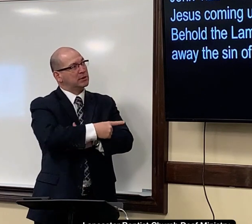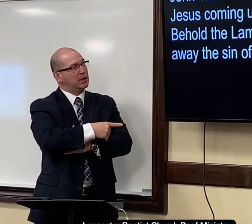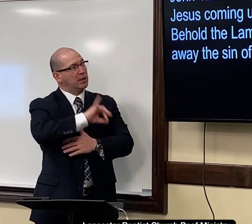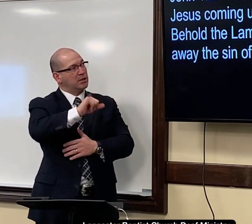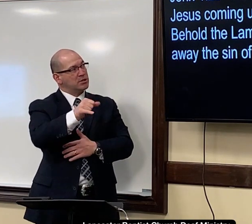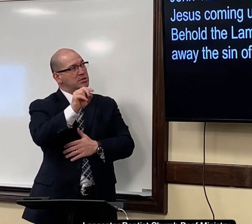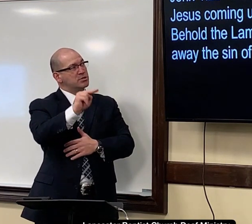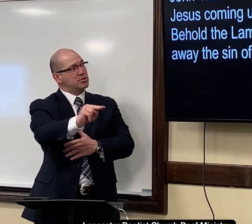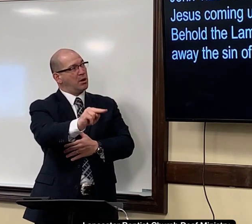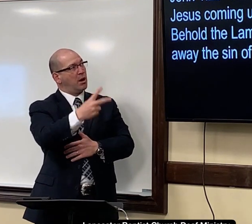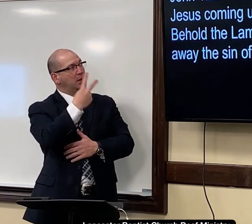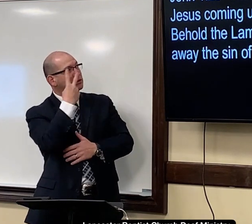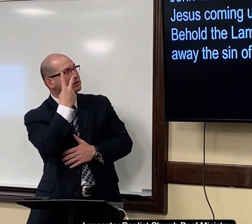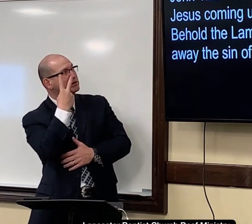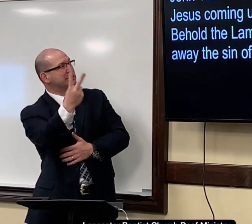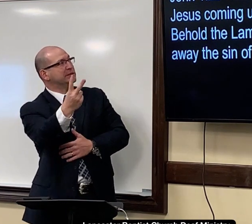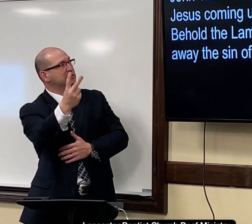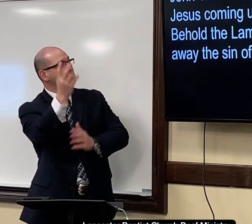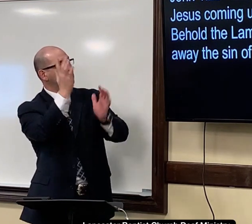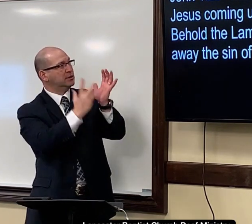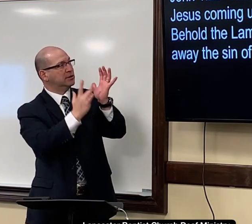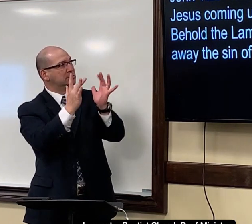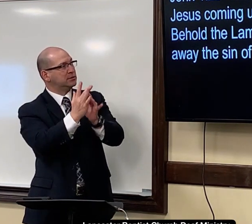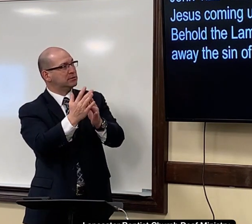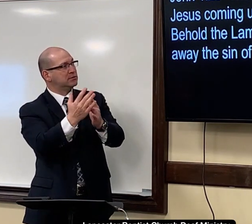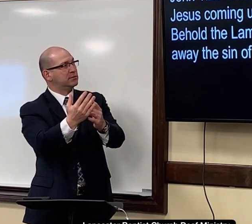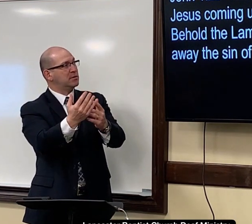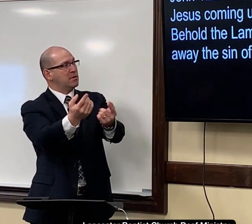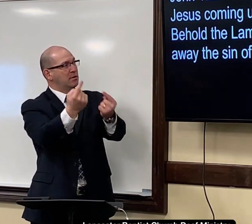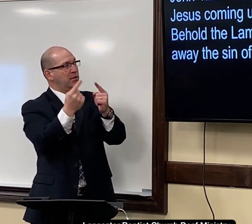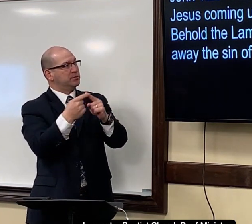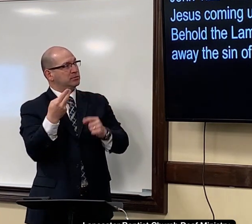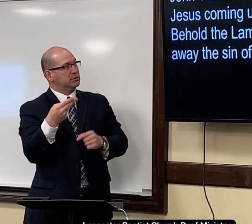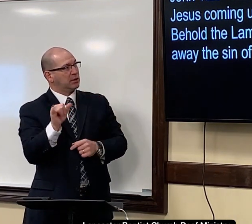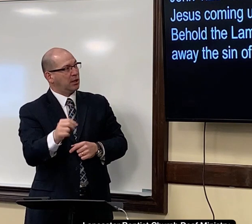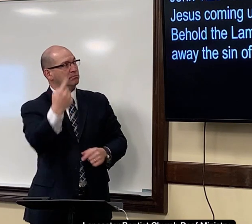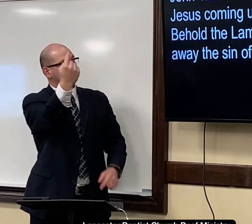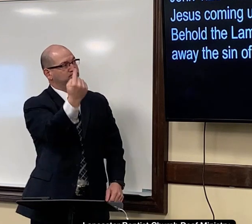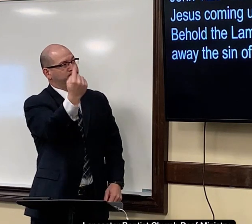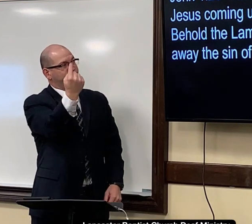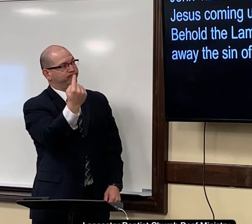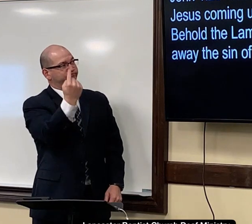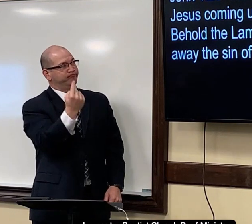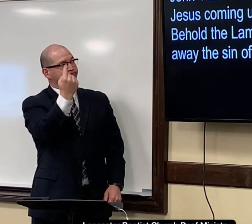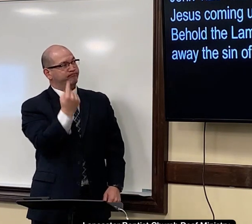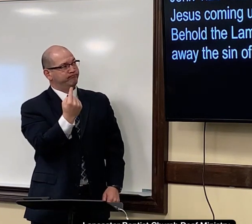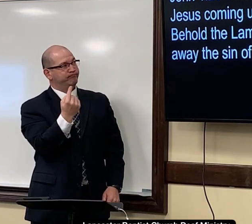says the next day john seeth jesus coming unto him and saith